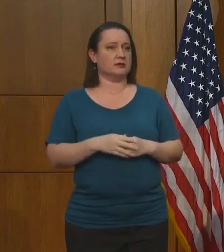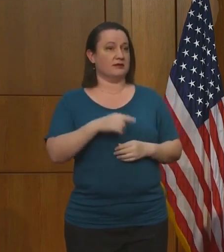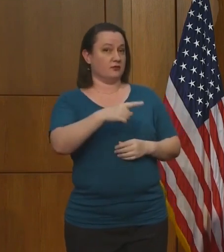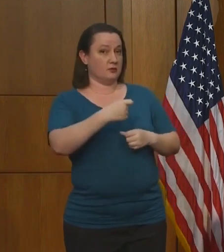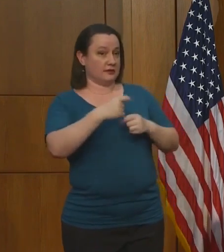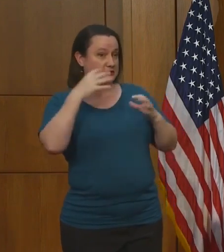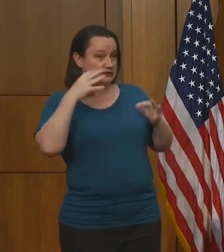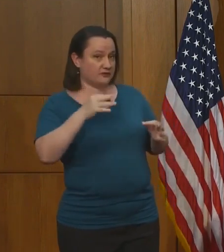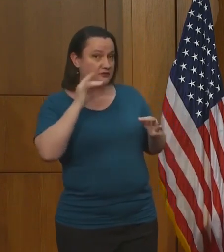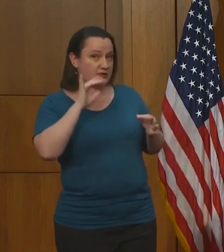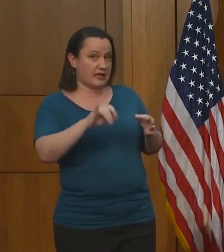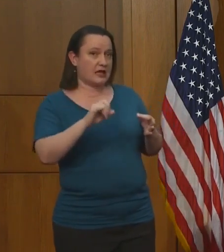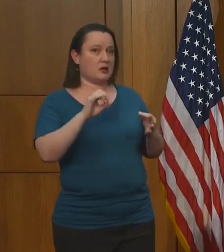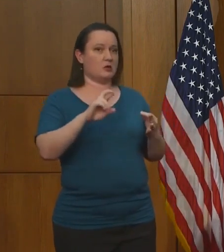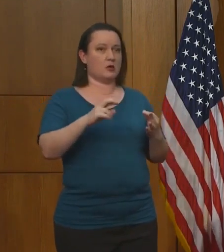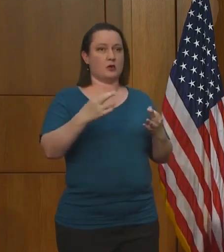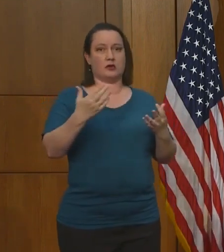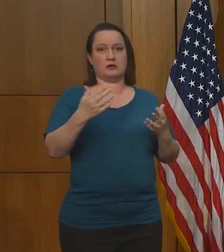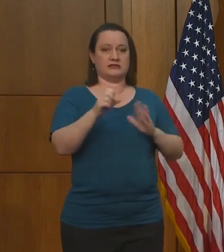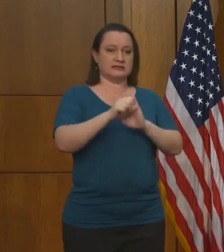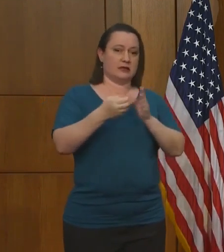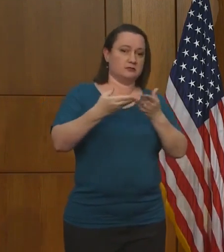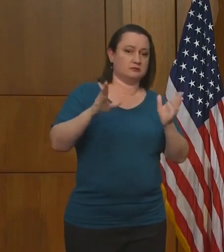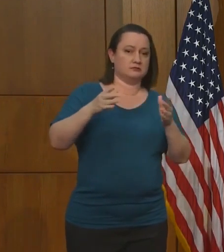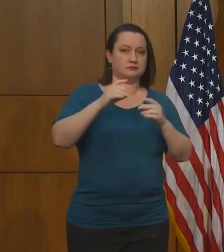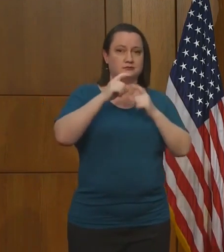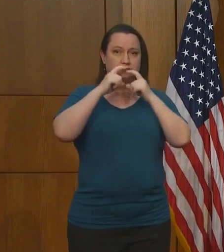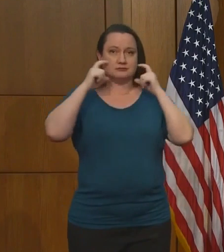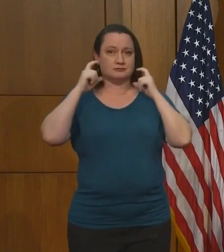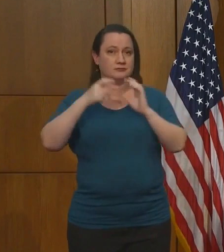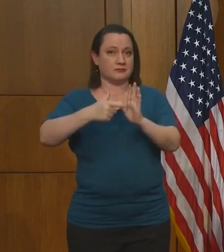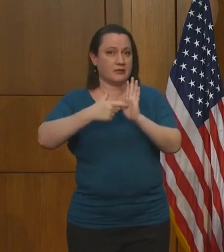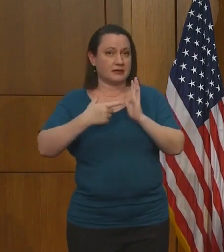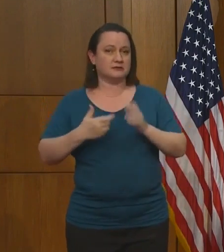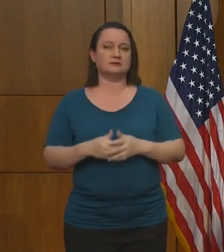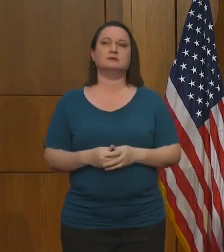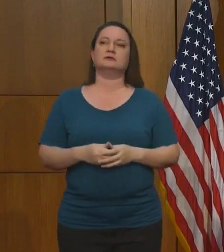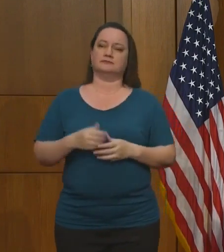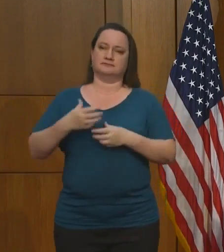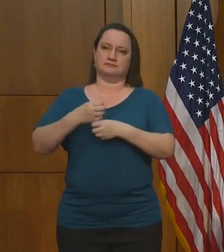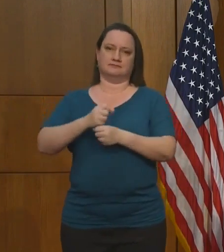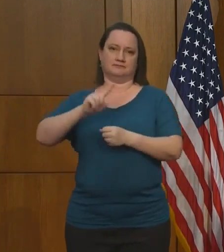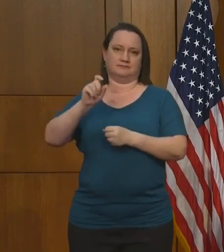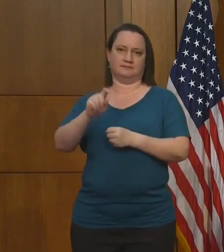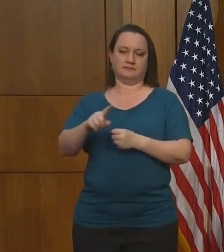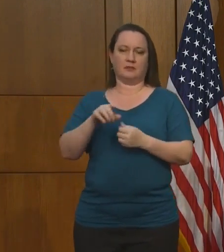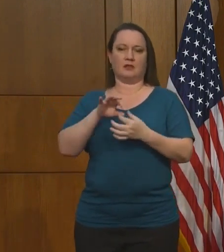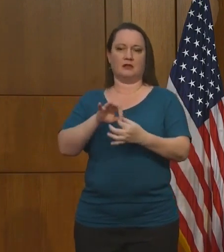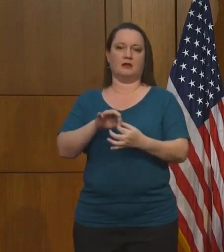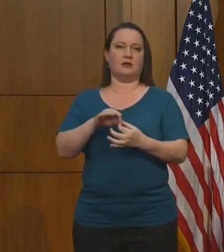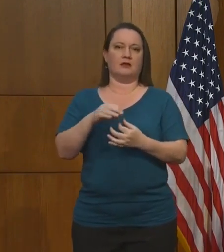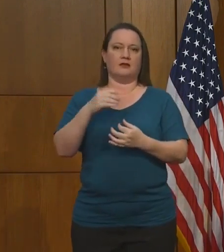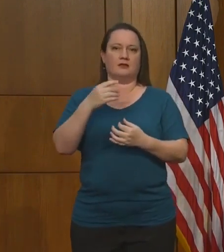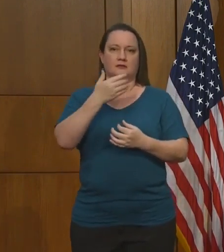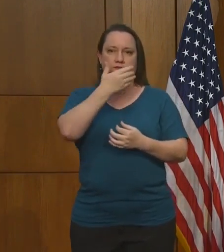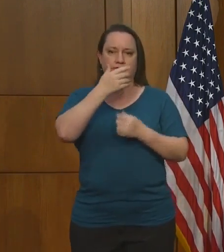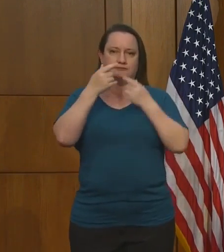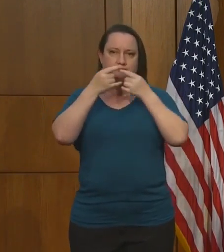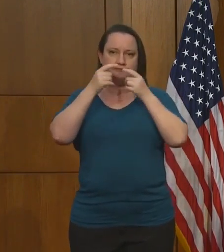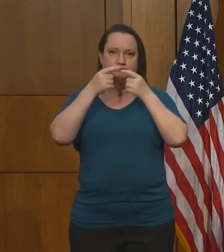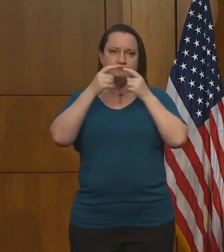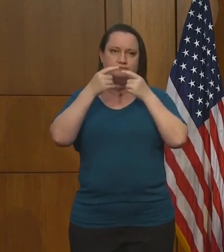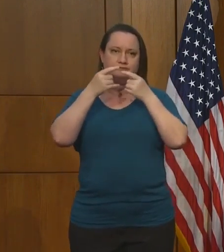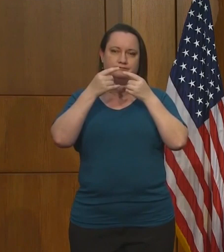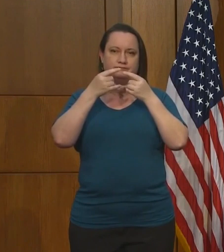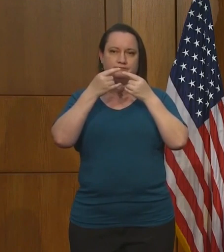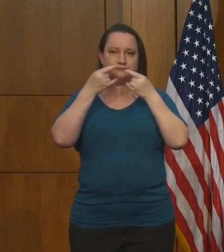potentially for the statewide level as well? Yeah, the question is about the very wearing of facial protection and came. I appreciate that question and I I spoke